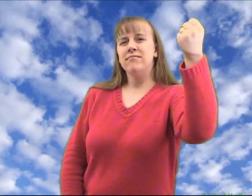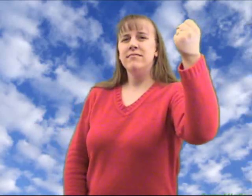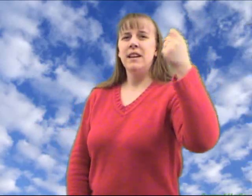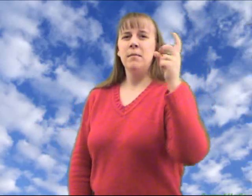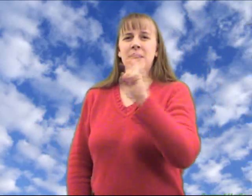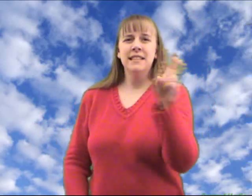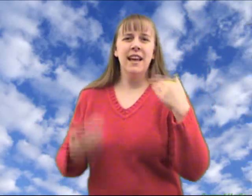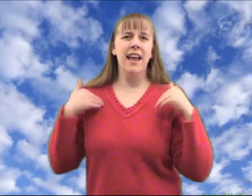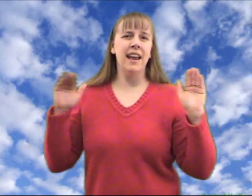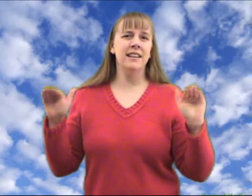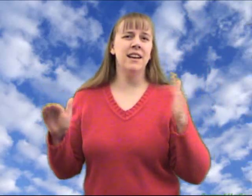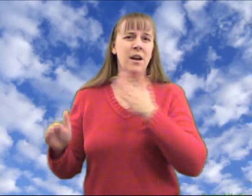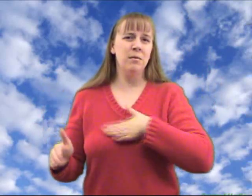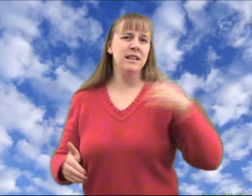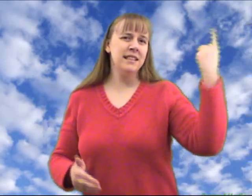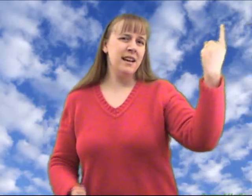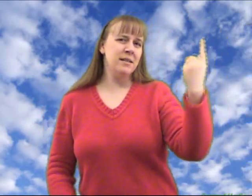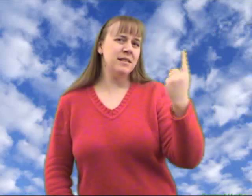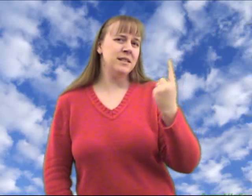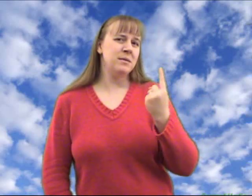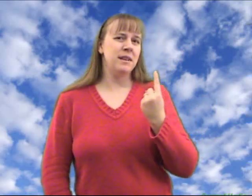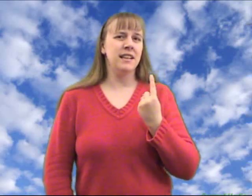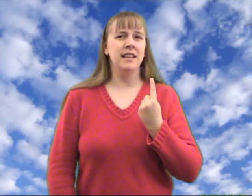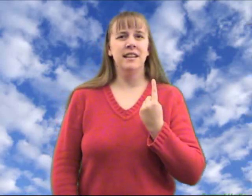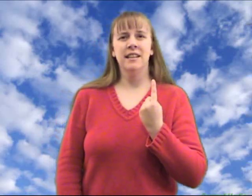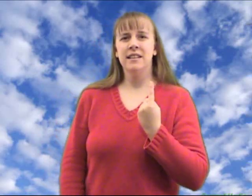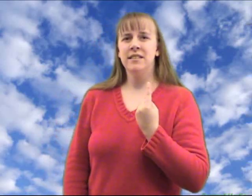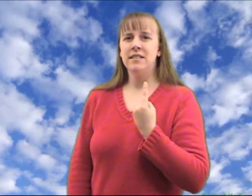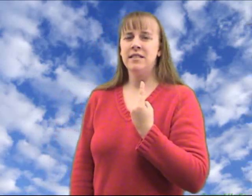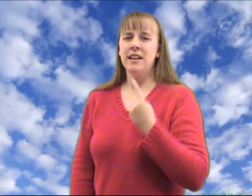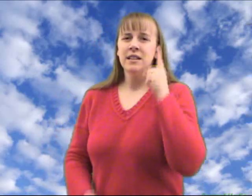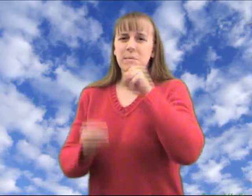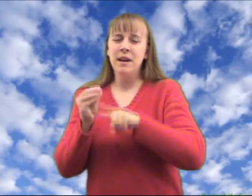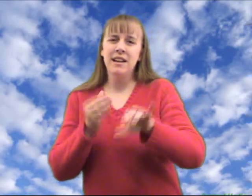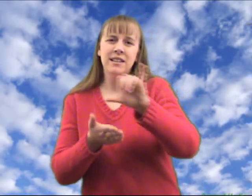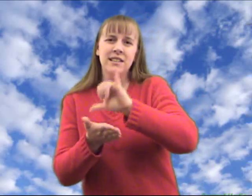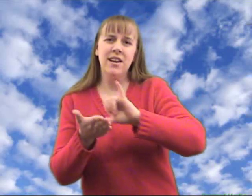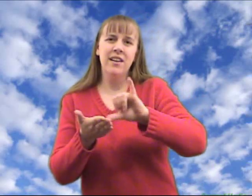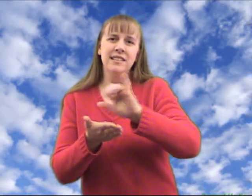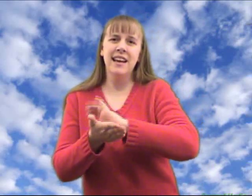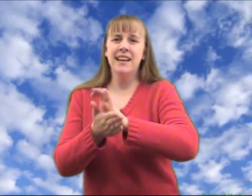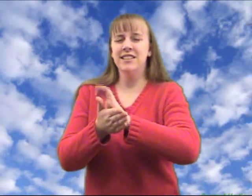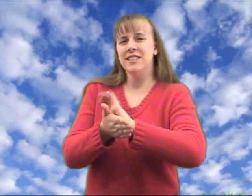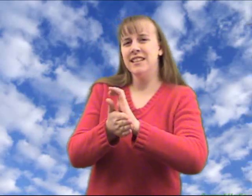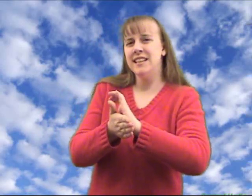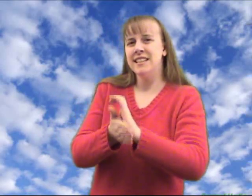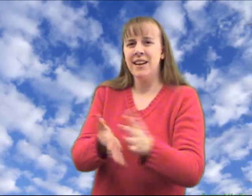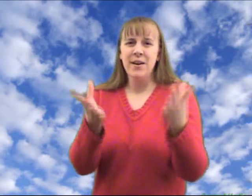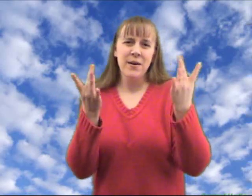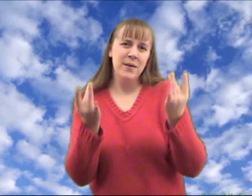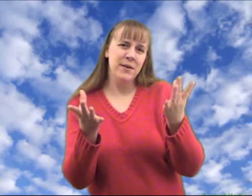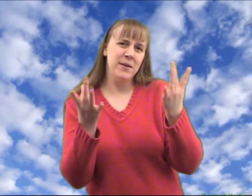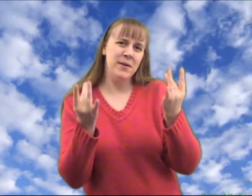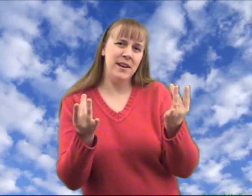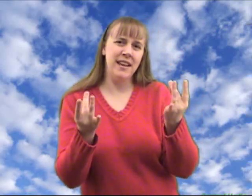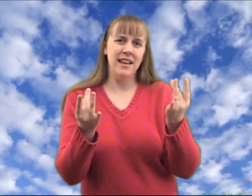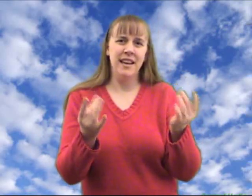Oh, Angel, come to me. Tomato sauce and cheese, so gooey.